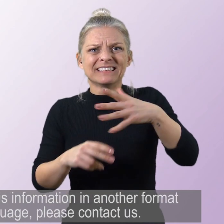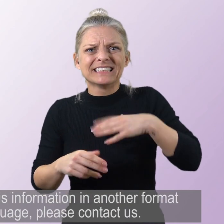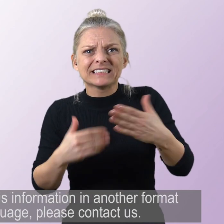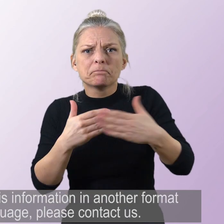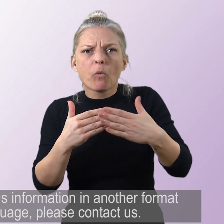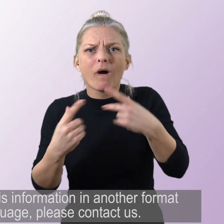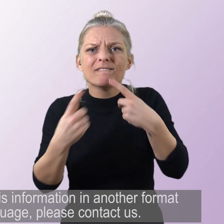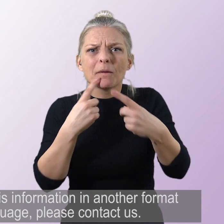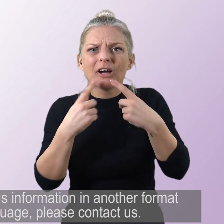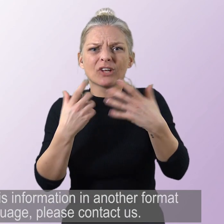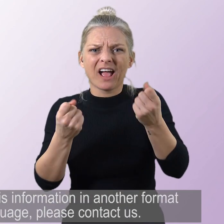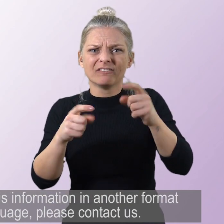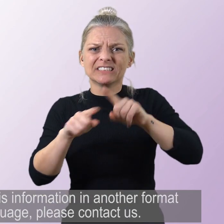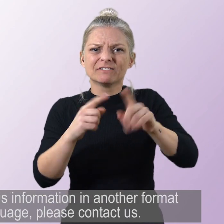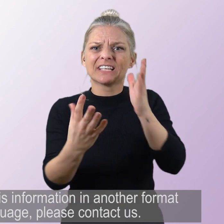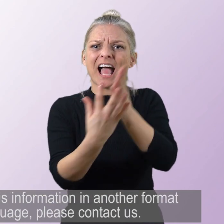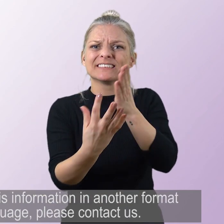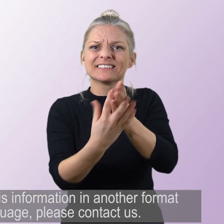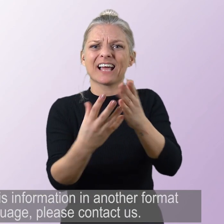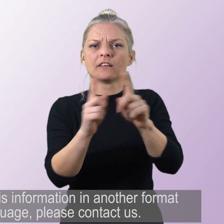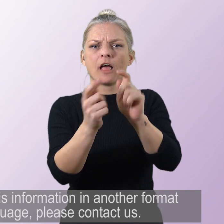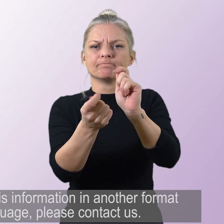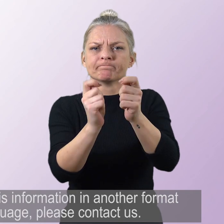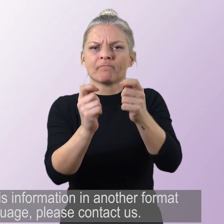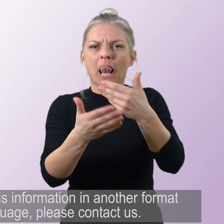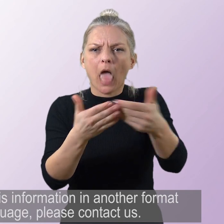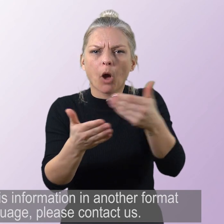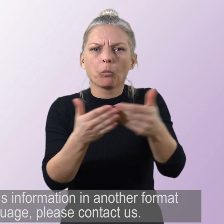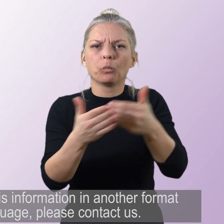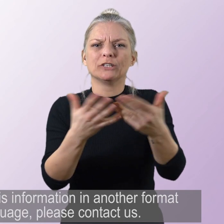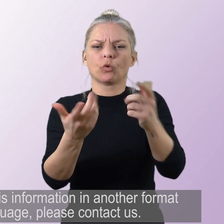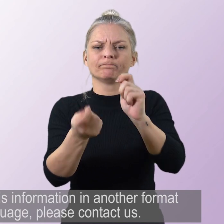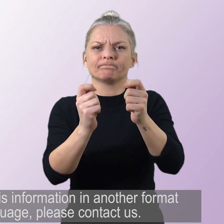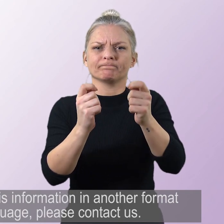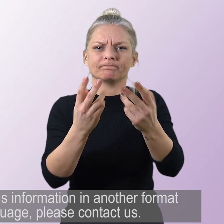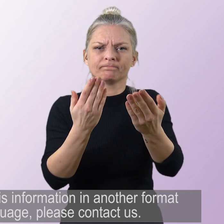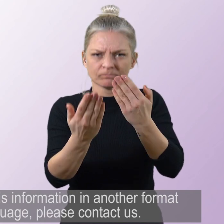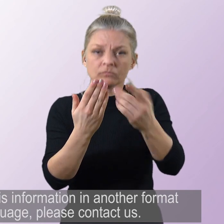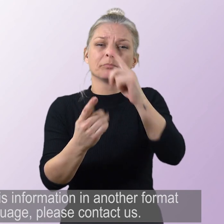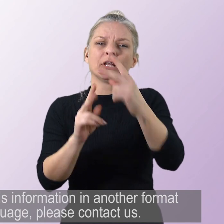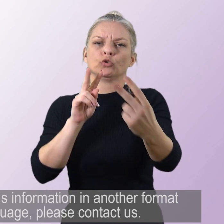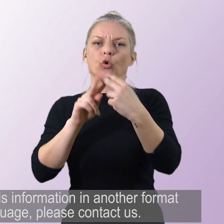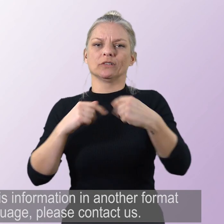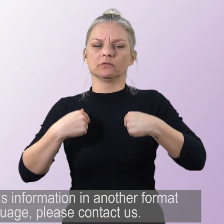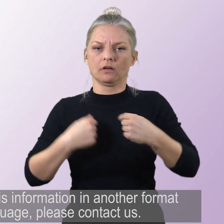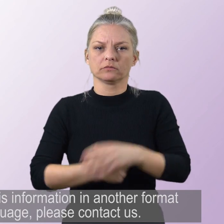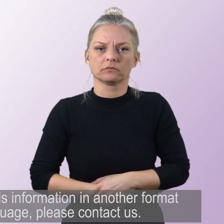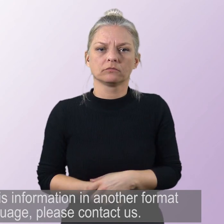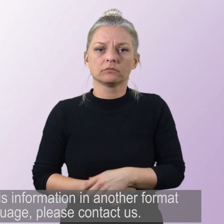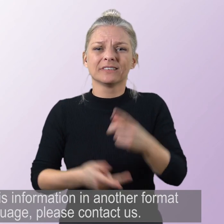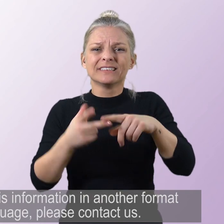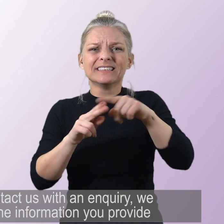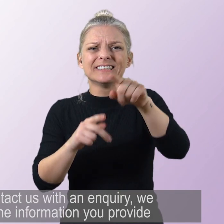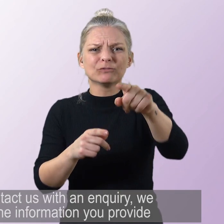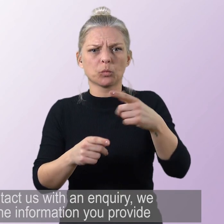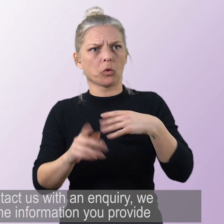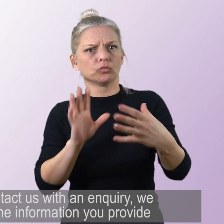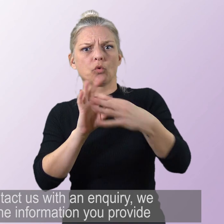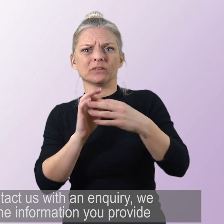If you need this information in another format or language, please contact us. If